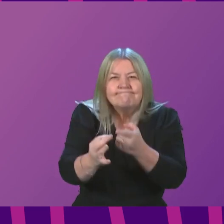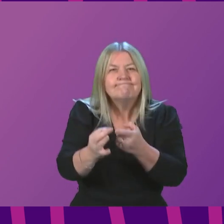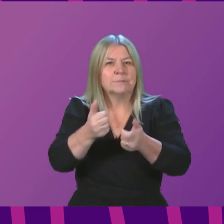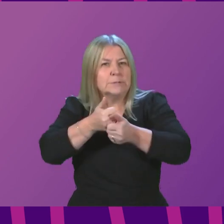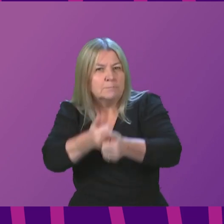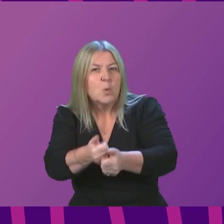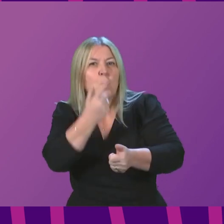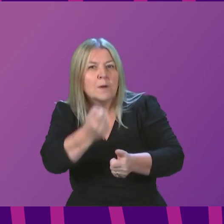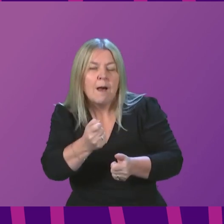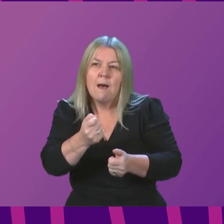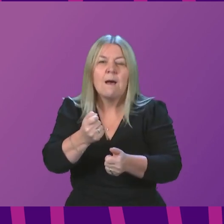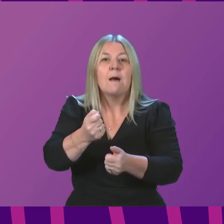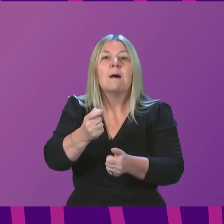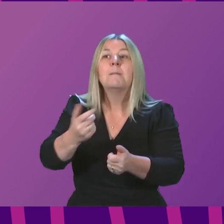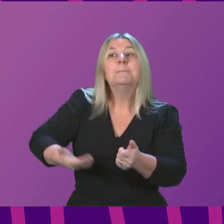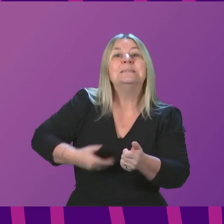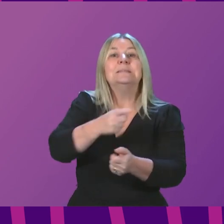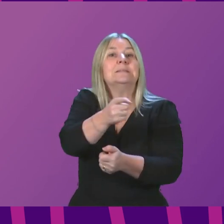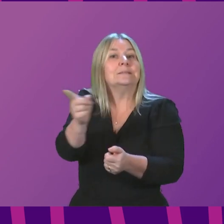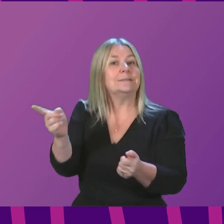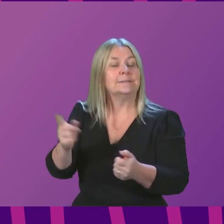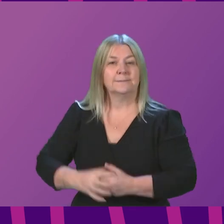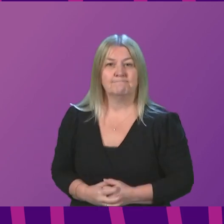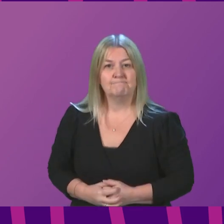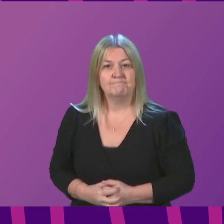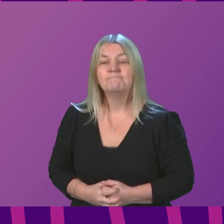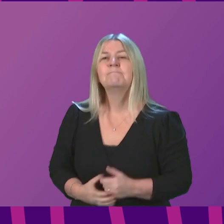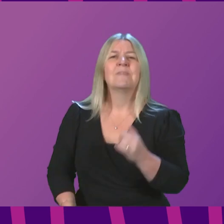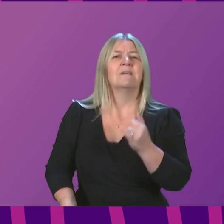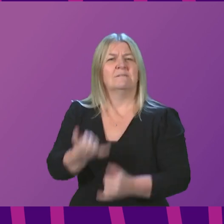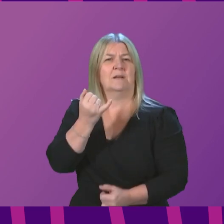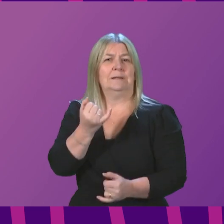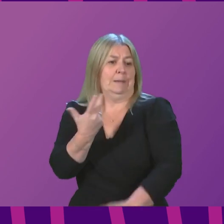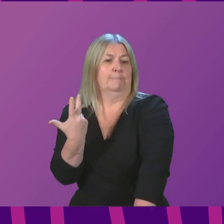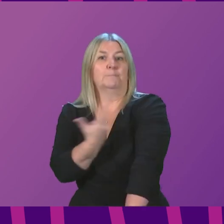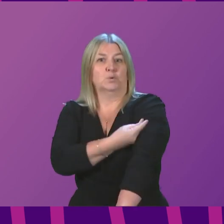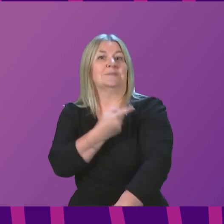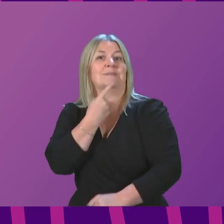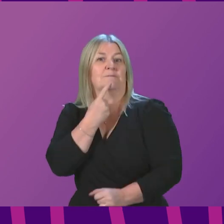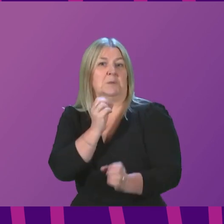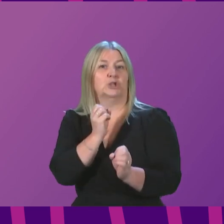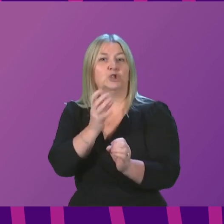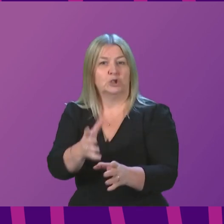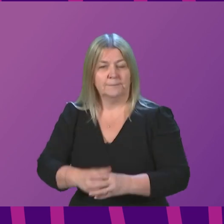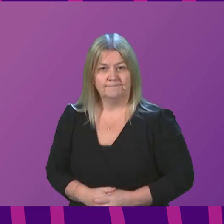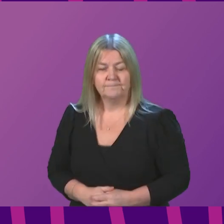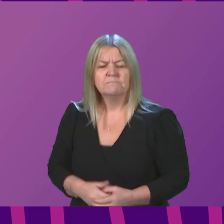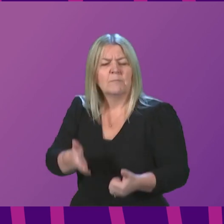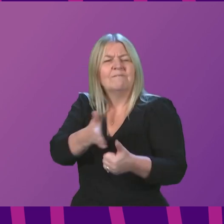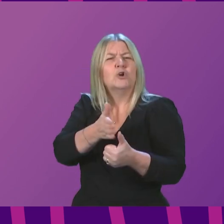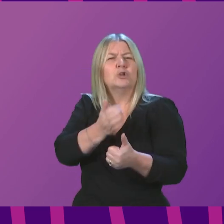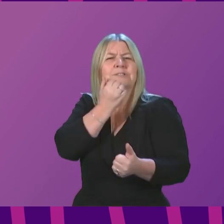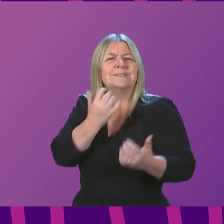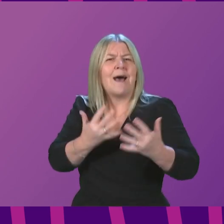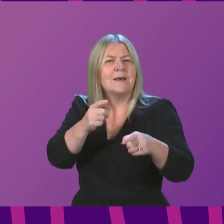available to businesses. Finally, I will report on the delivery of booster vaccinations. First, today's statistics.